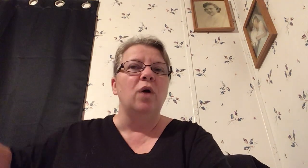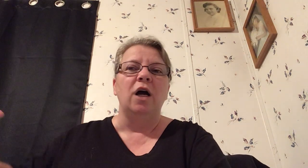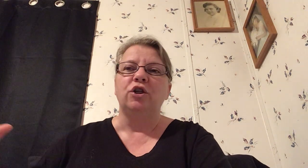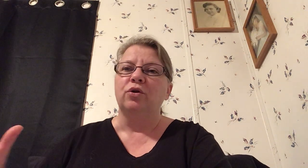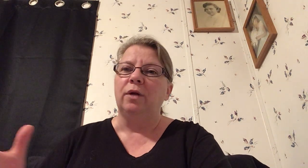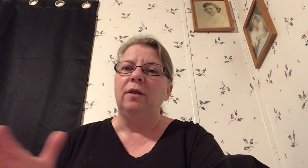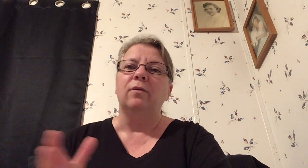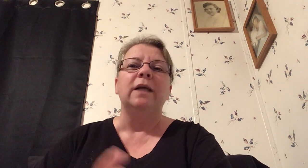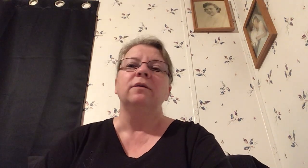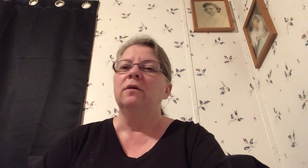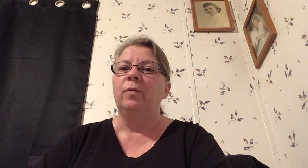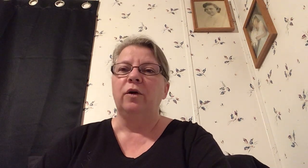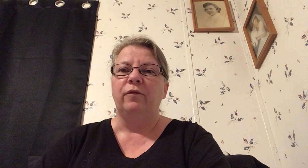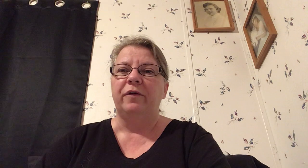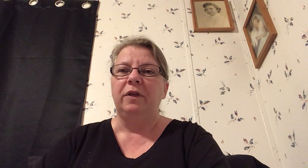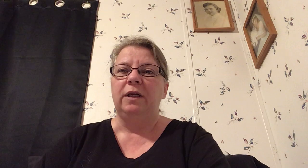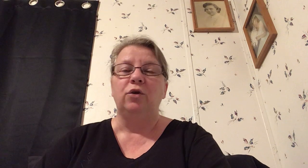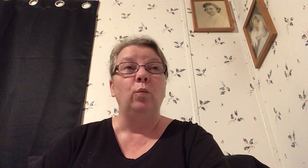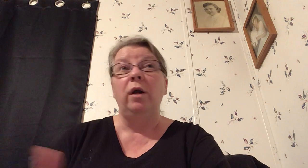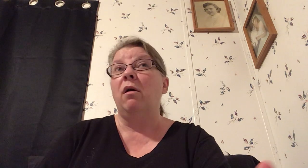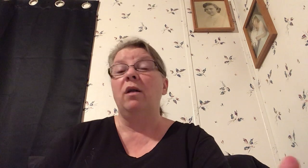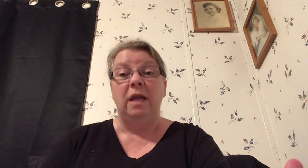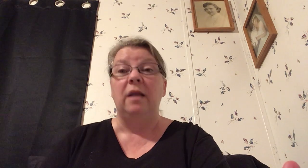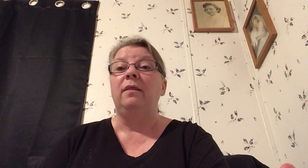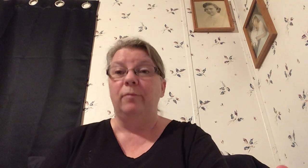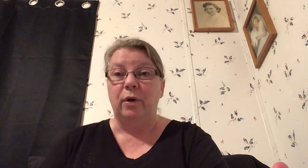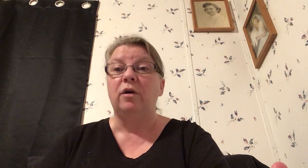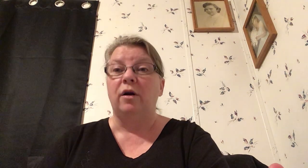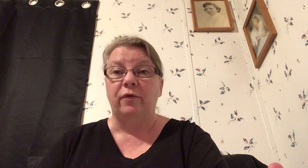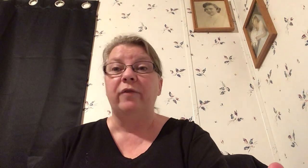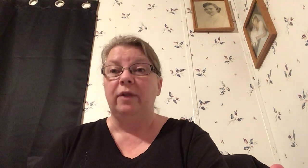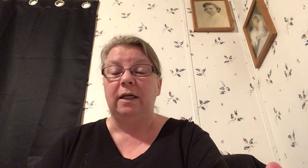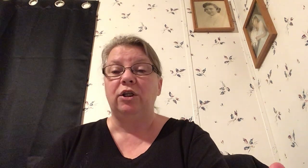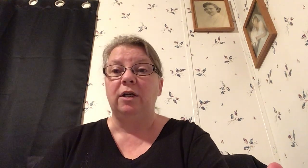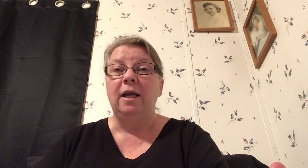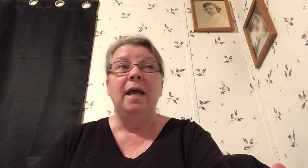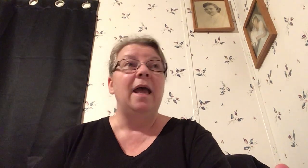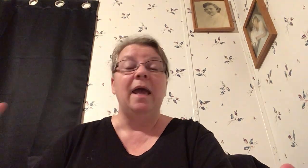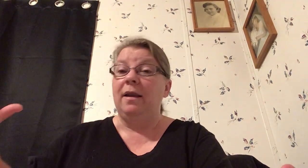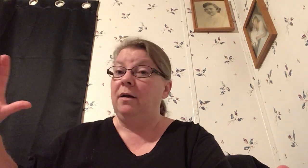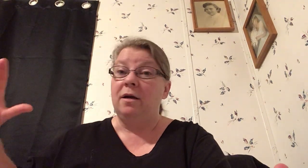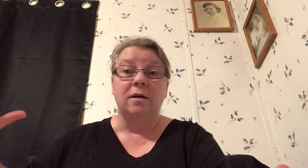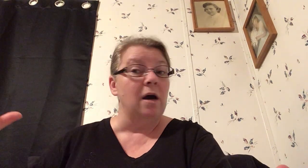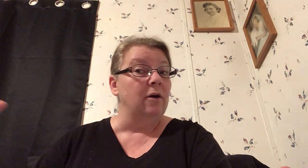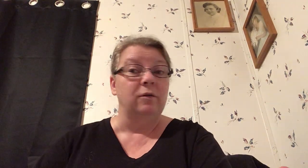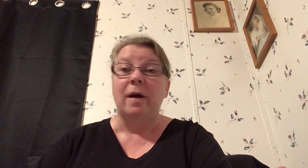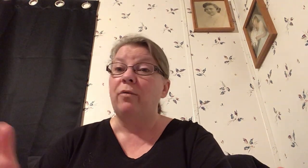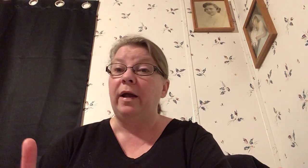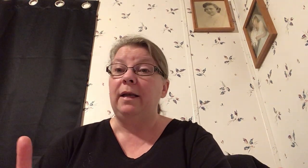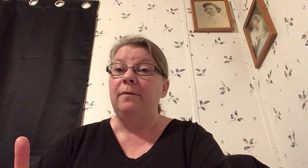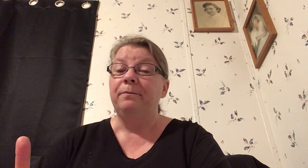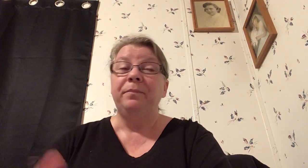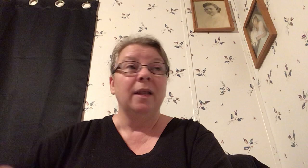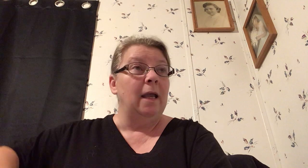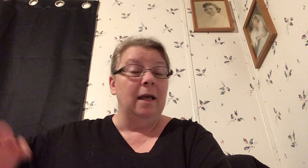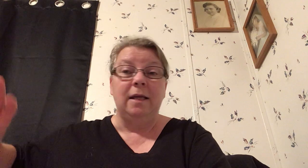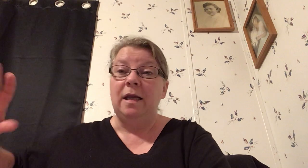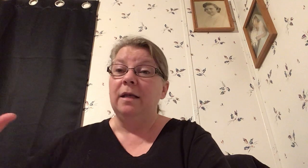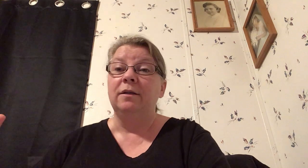usher in the rest of the book of Revelation we are in the book of Revelation and God's about ready and he's